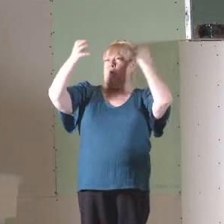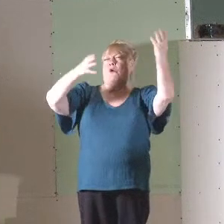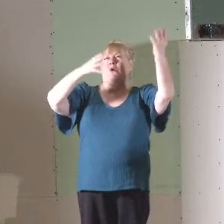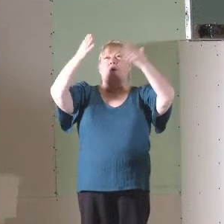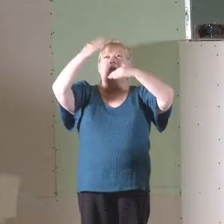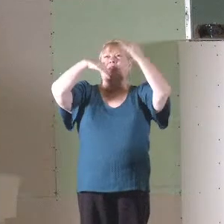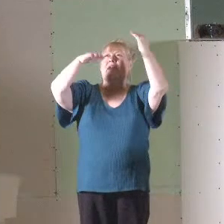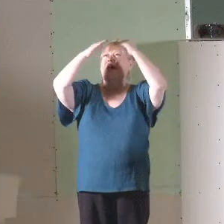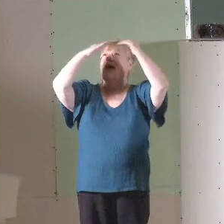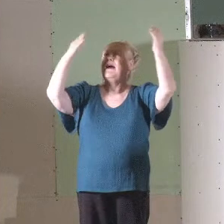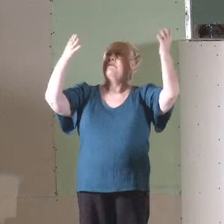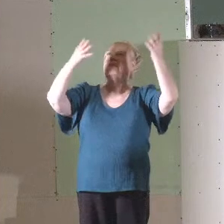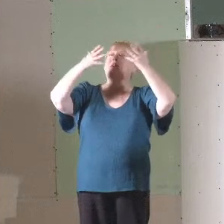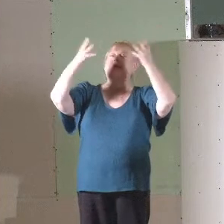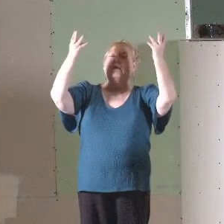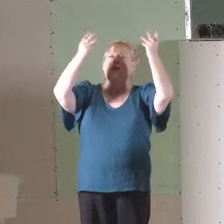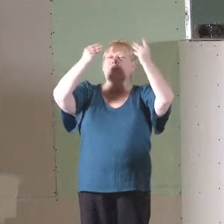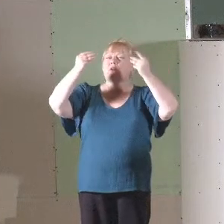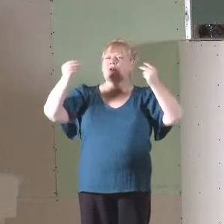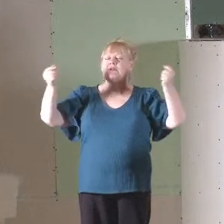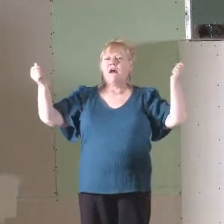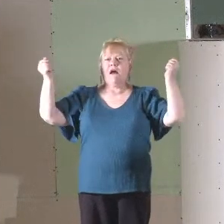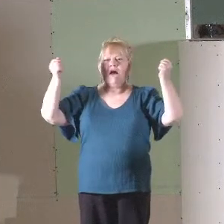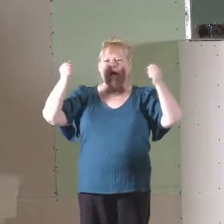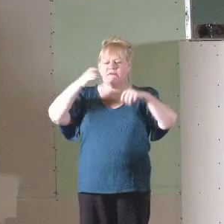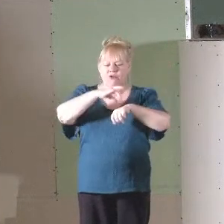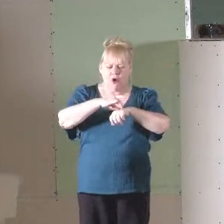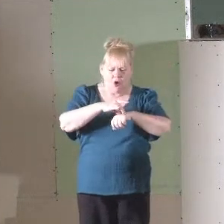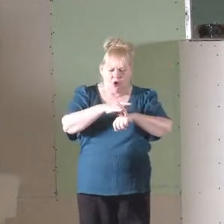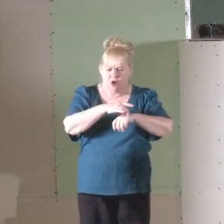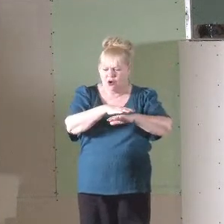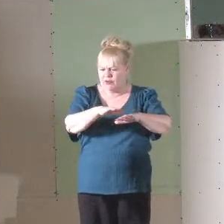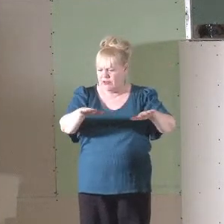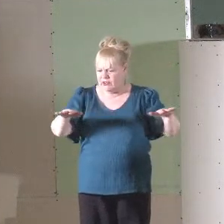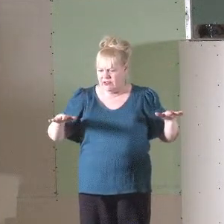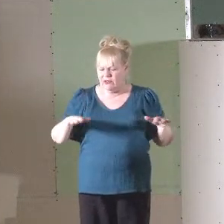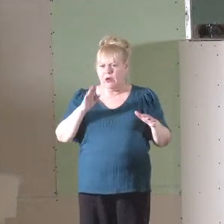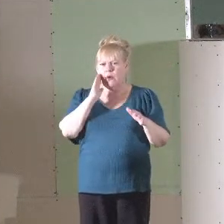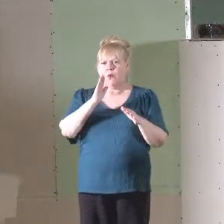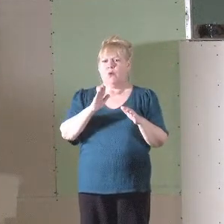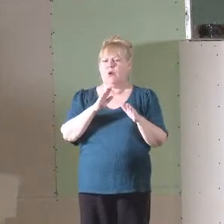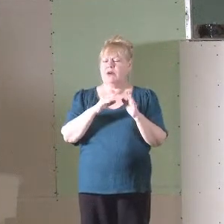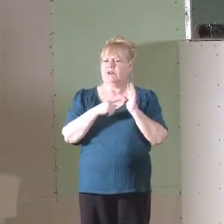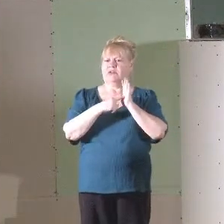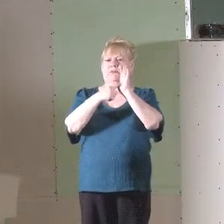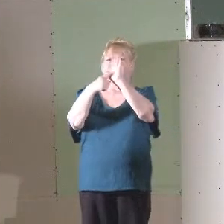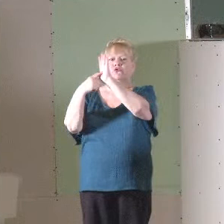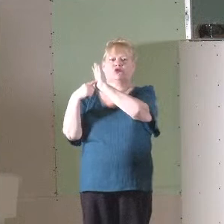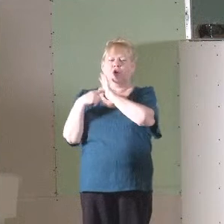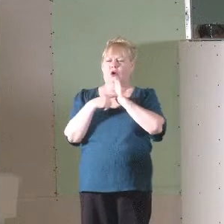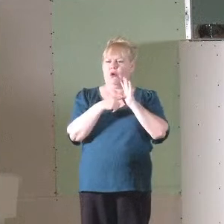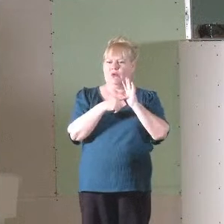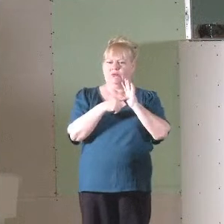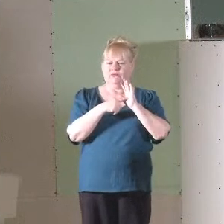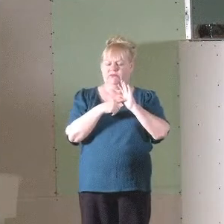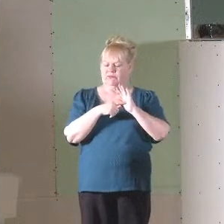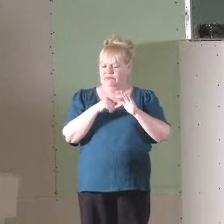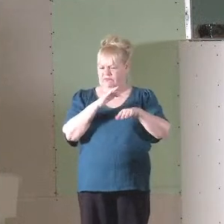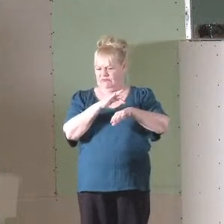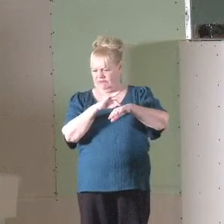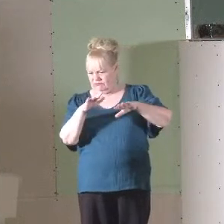bodies will be burned up and dissolved and the earth and the works that are done on it will be exposed, laid bare.